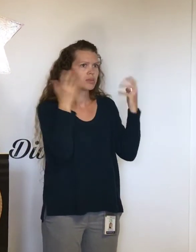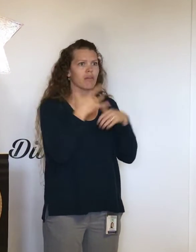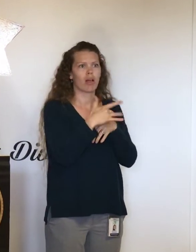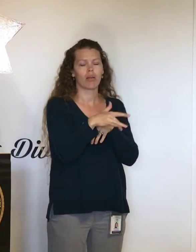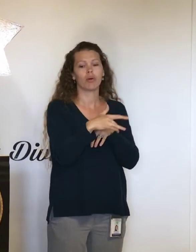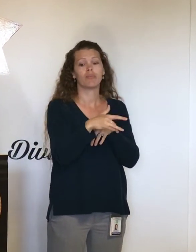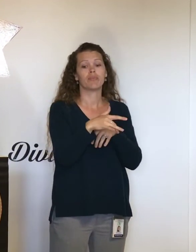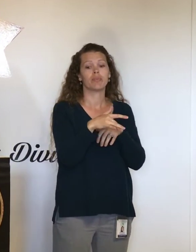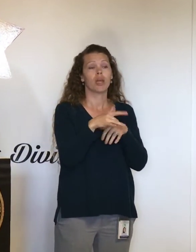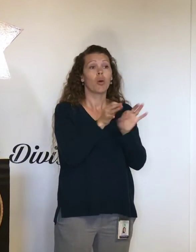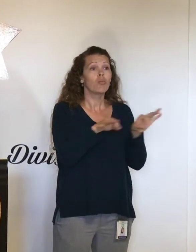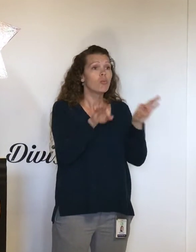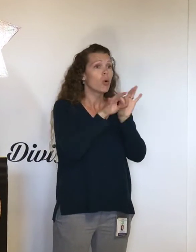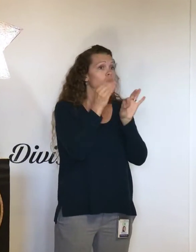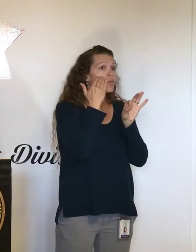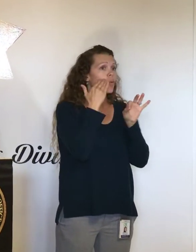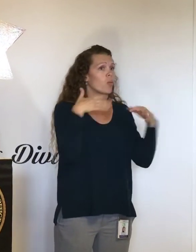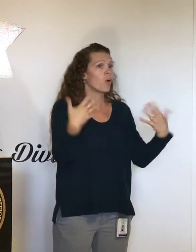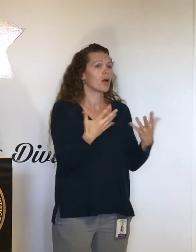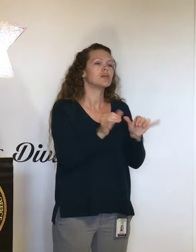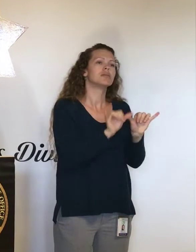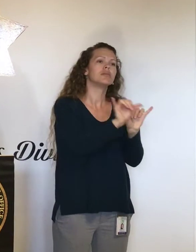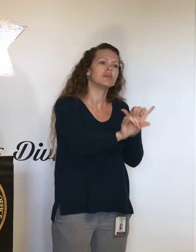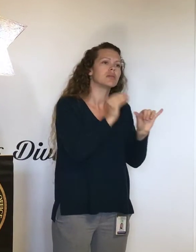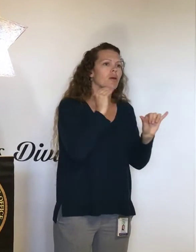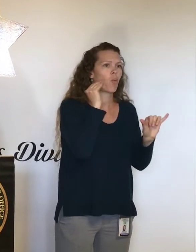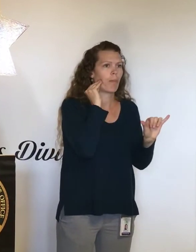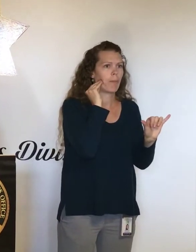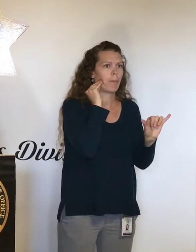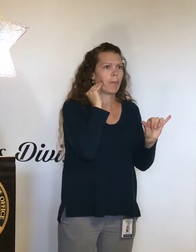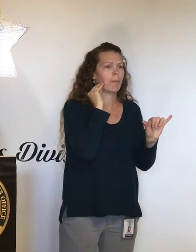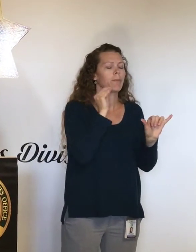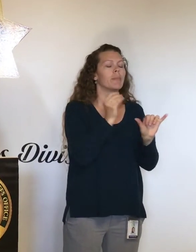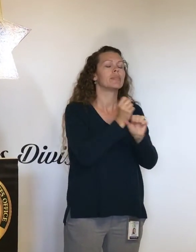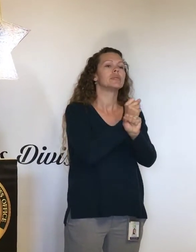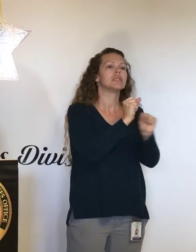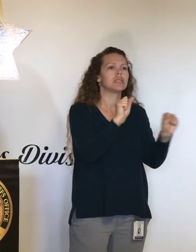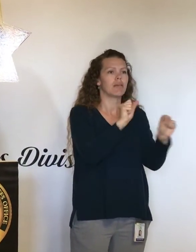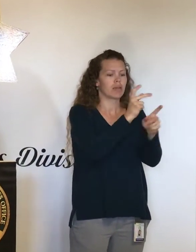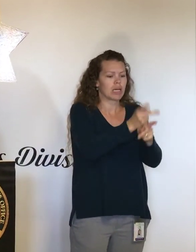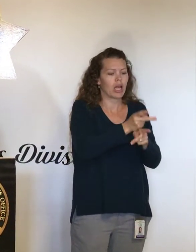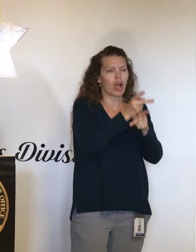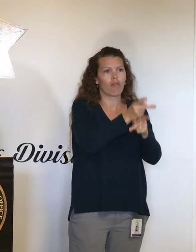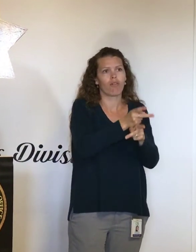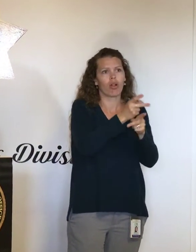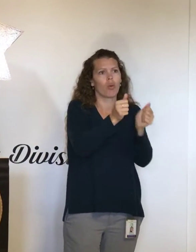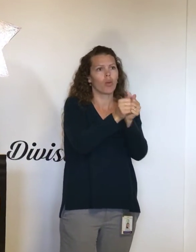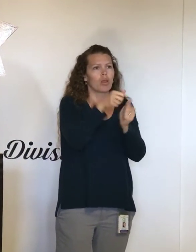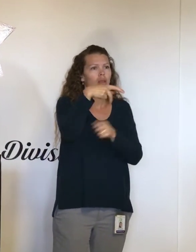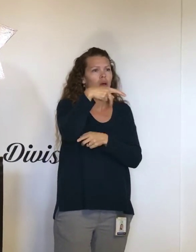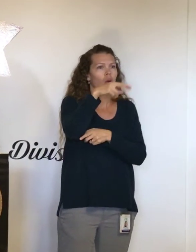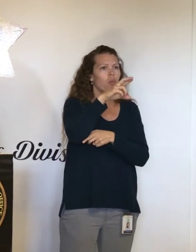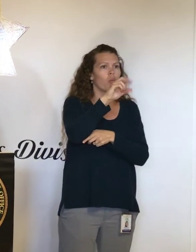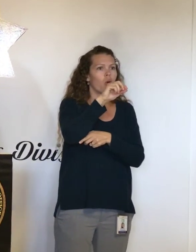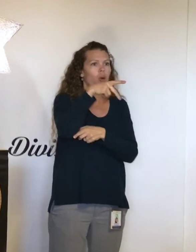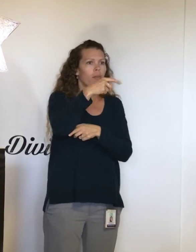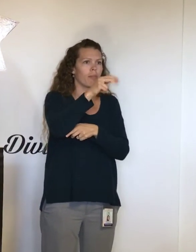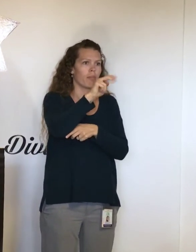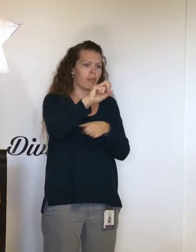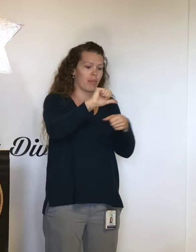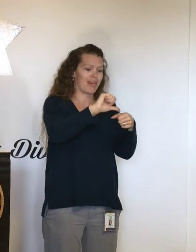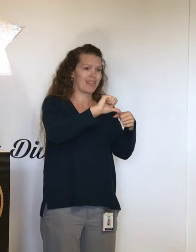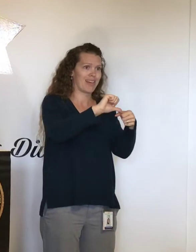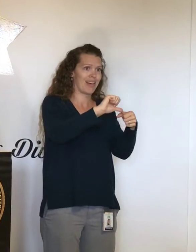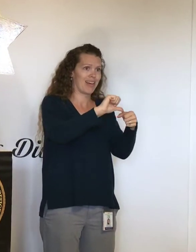don't need to go out, be safe. Particularly with opium and generators, alternative sources of energy or heat.